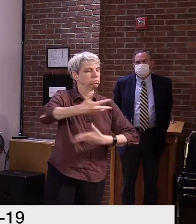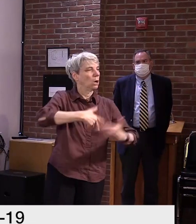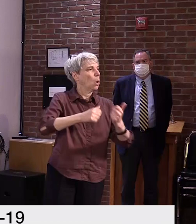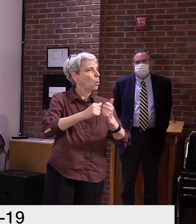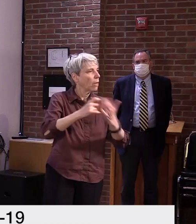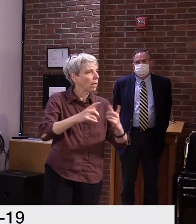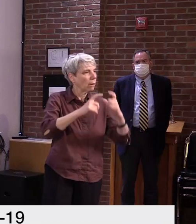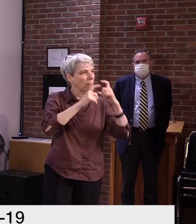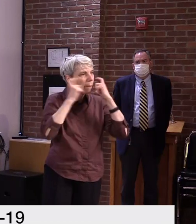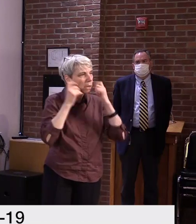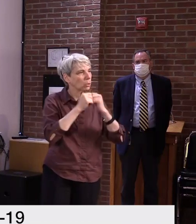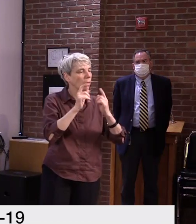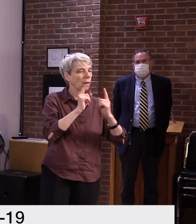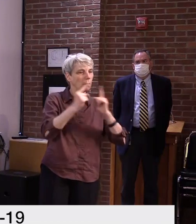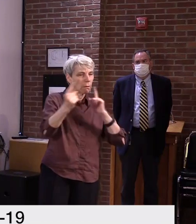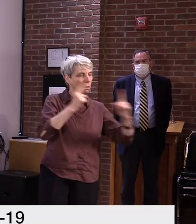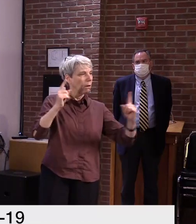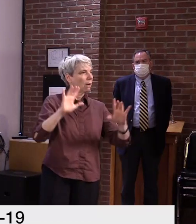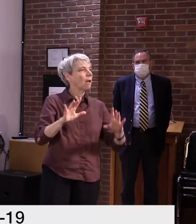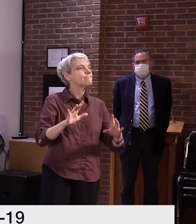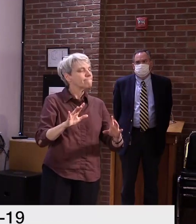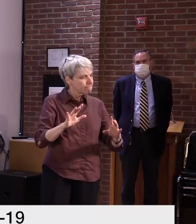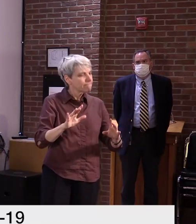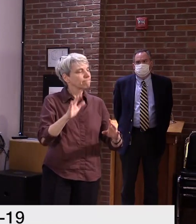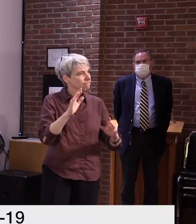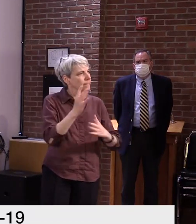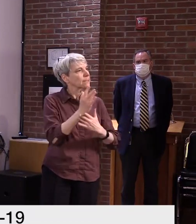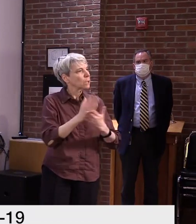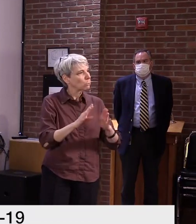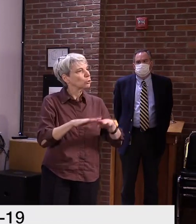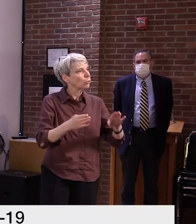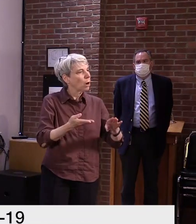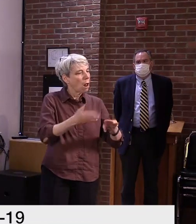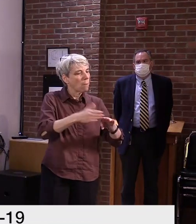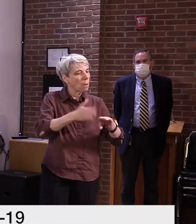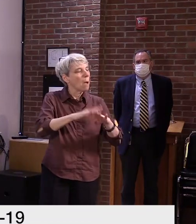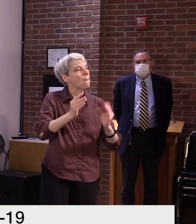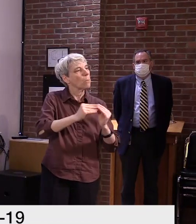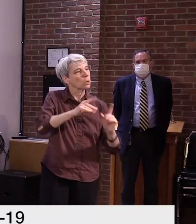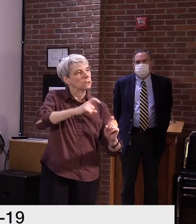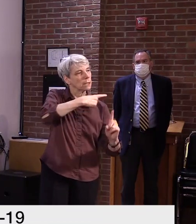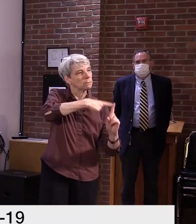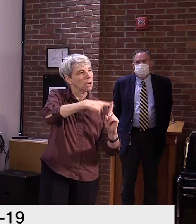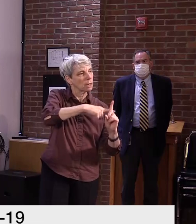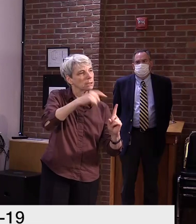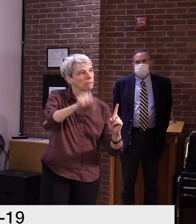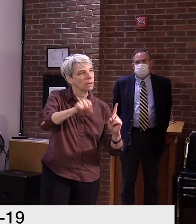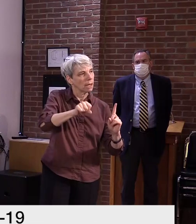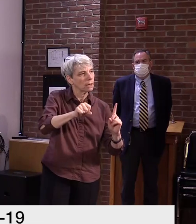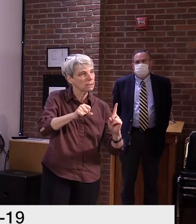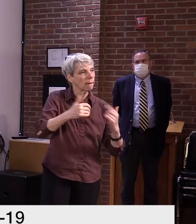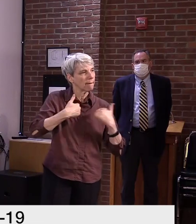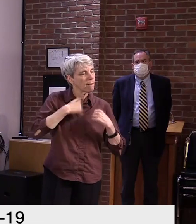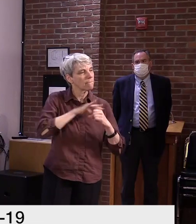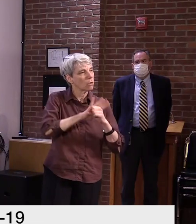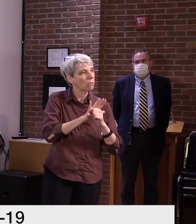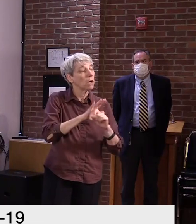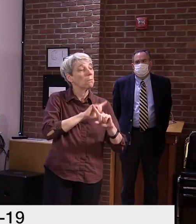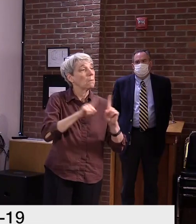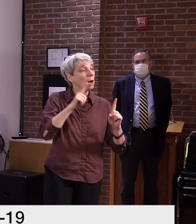increased positivity rate in children, but teachers in schools have the same infectivity rate as adults in the community.